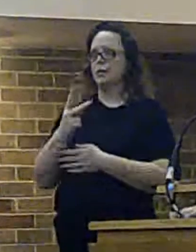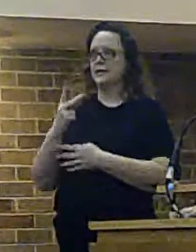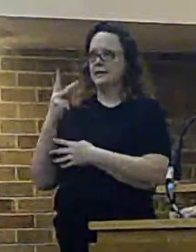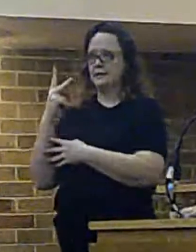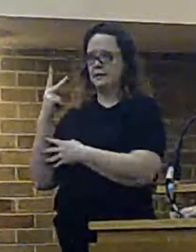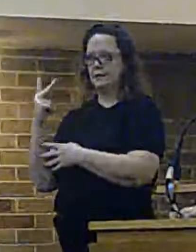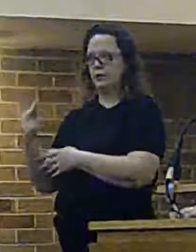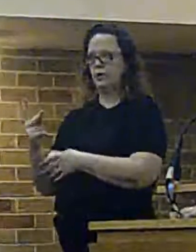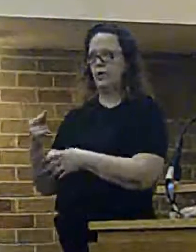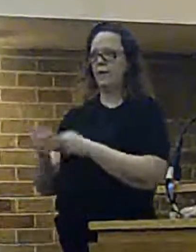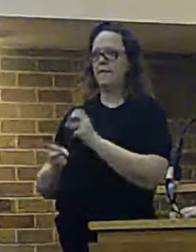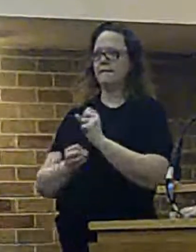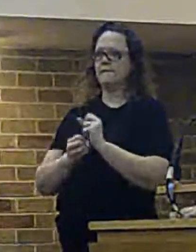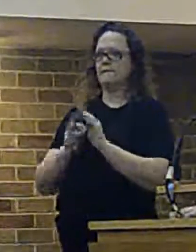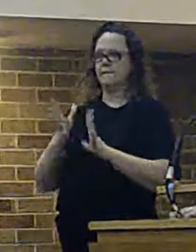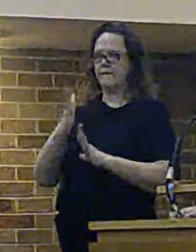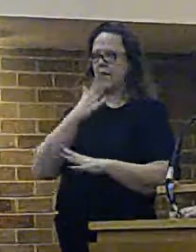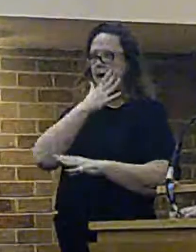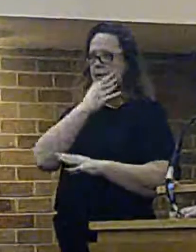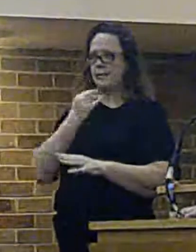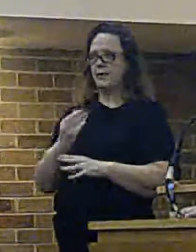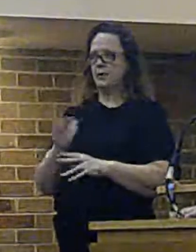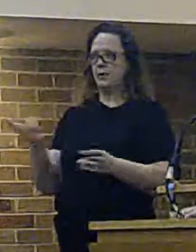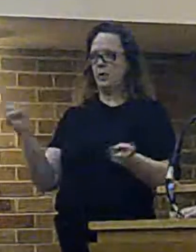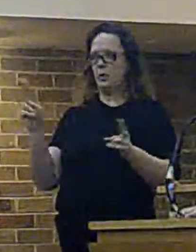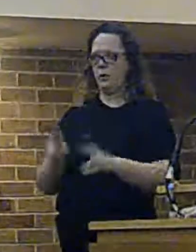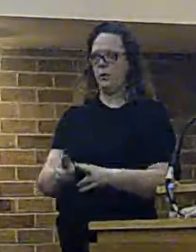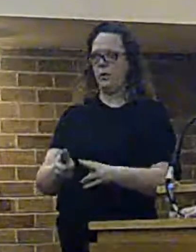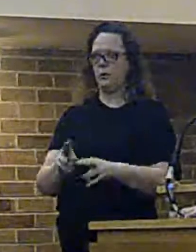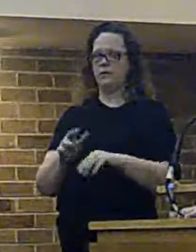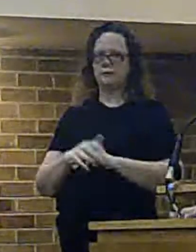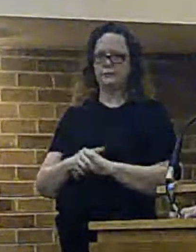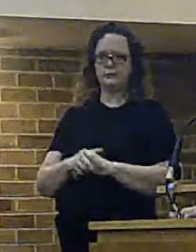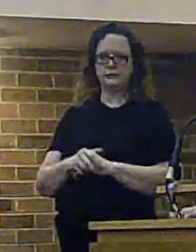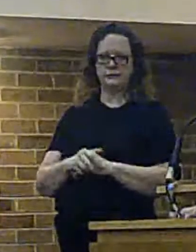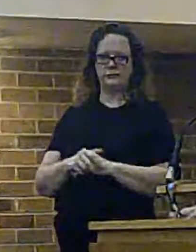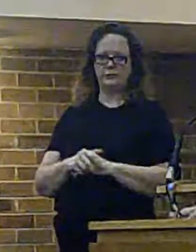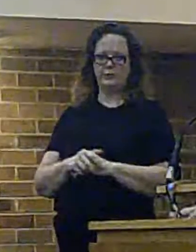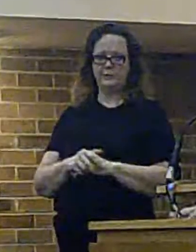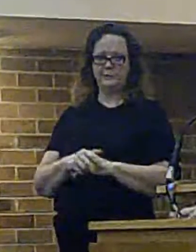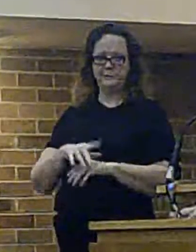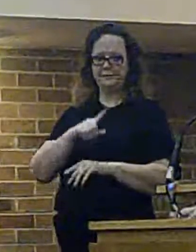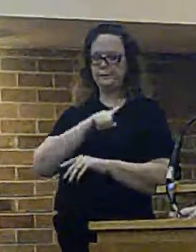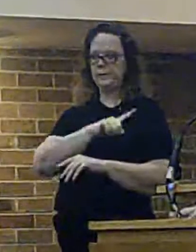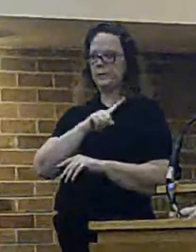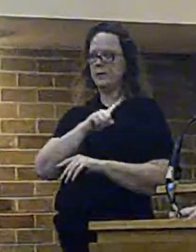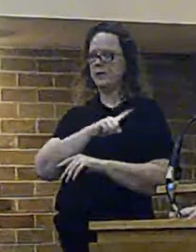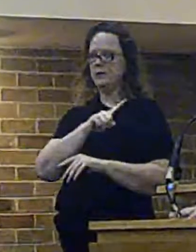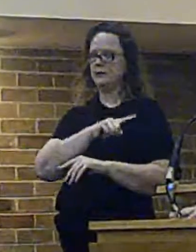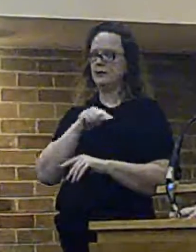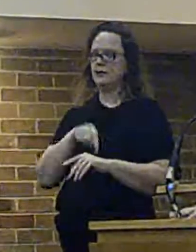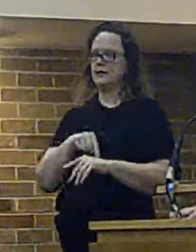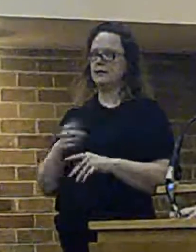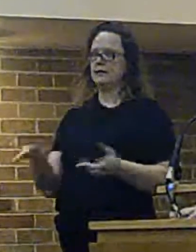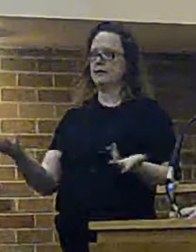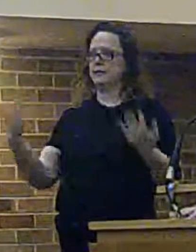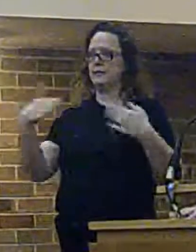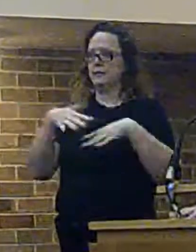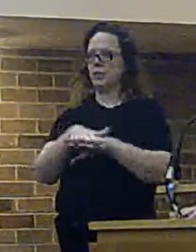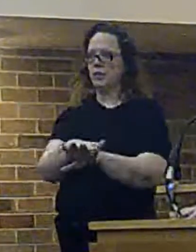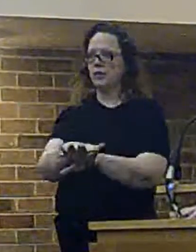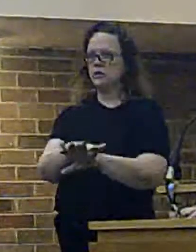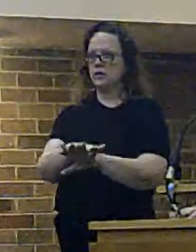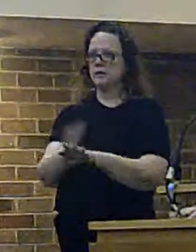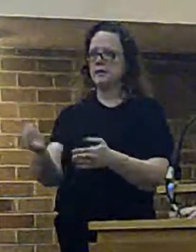firefighter posts would be removed from the establishment permanently as a result of this merger. That would